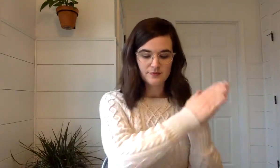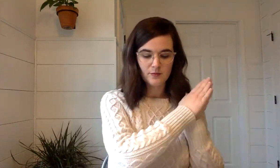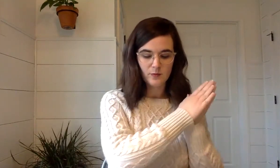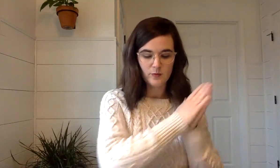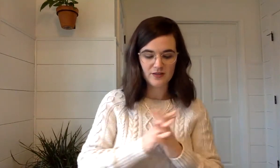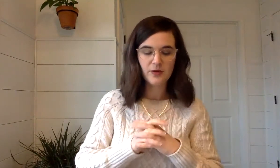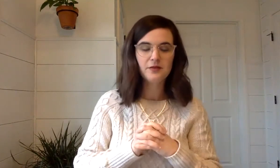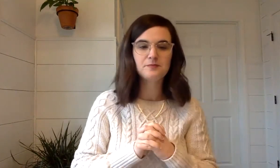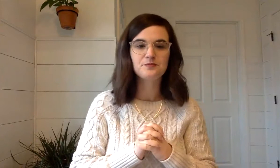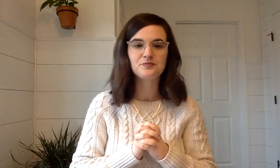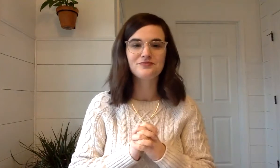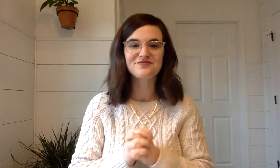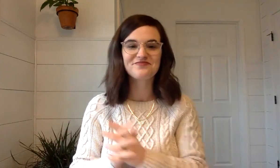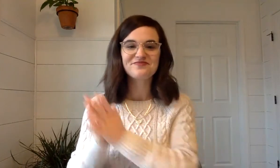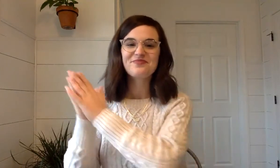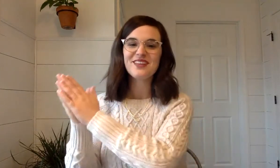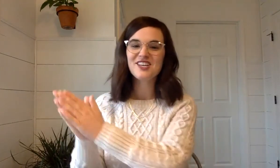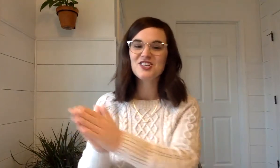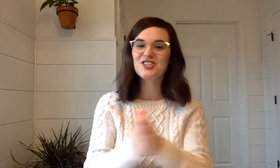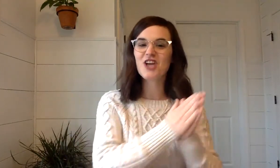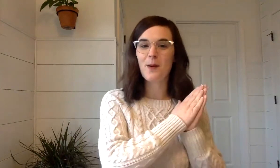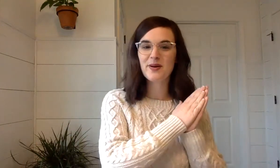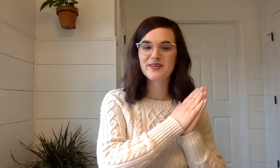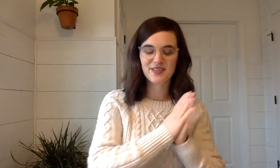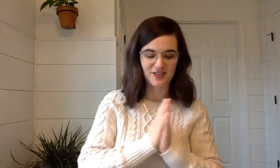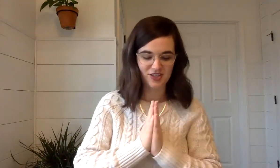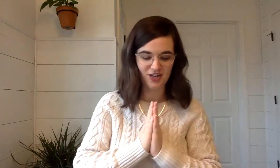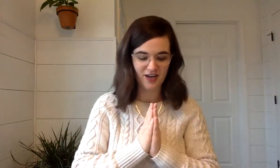What's the word? Shop. Good job.